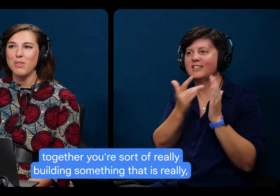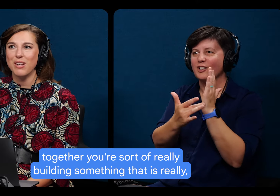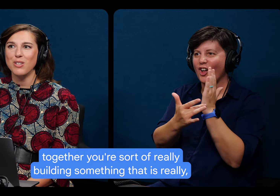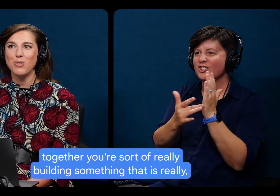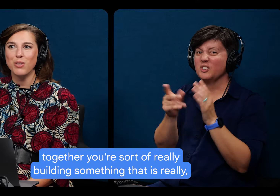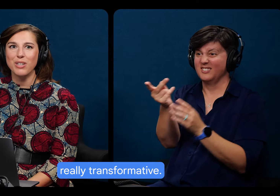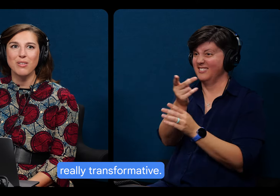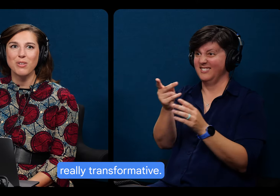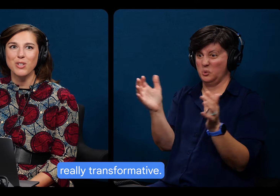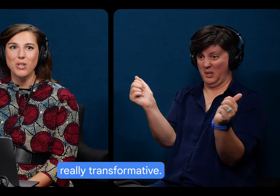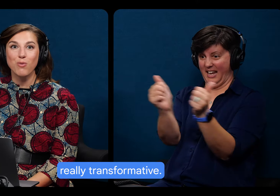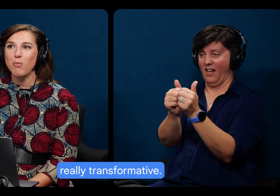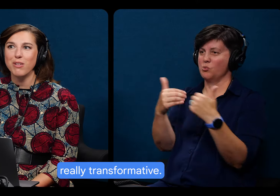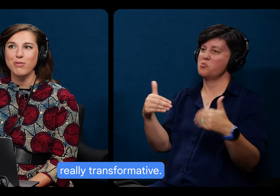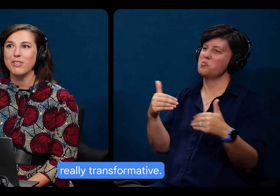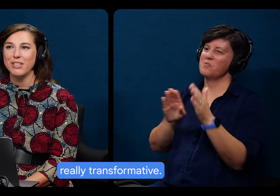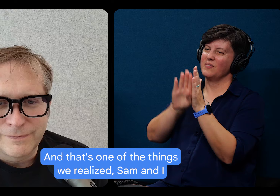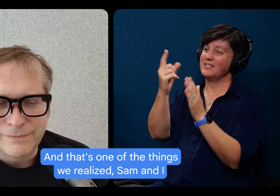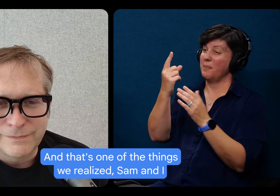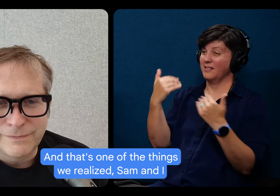something that is really, really transformative.